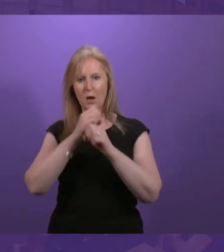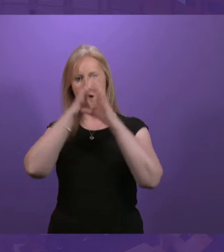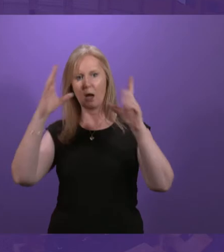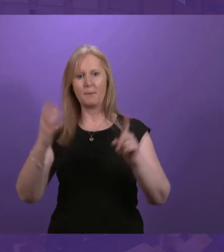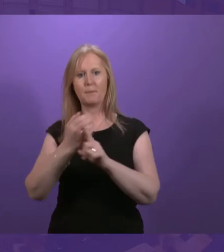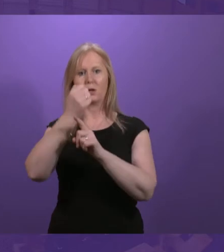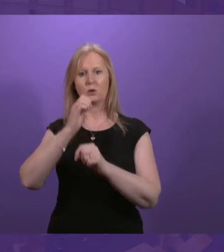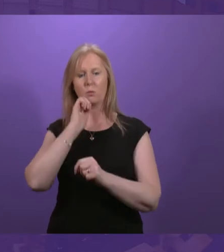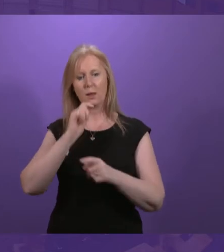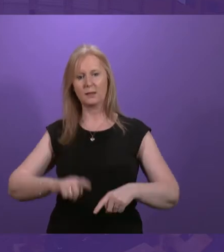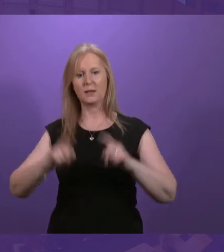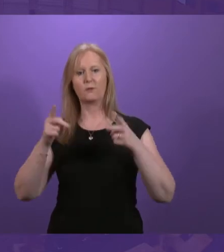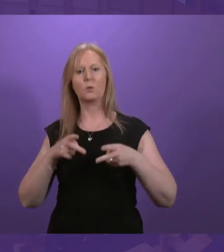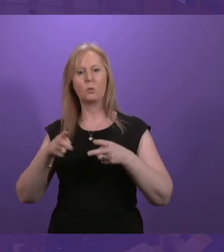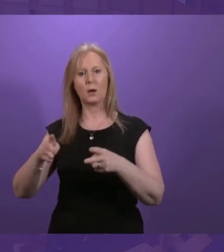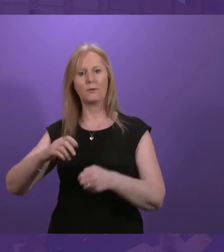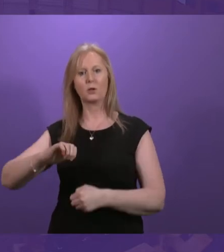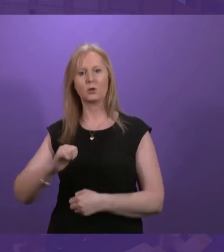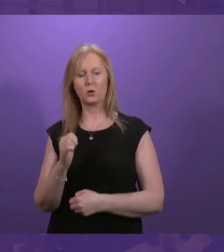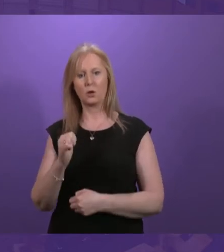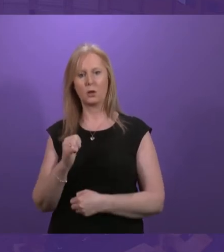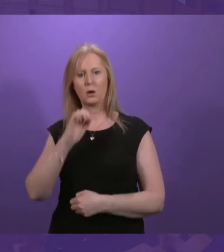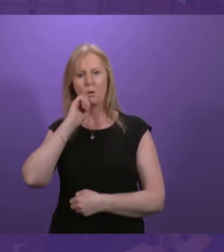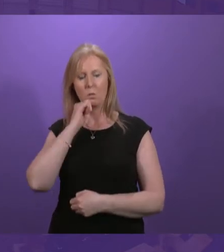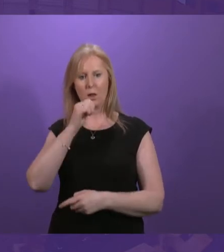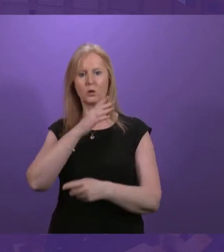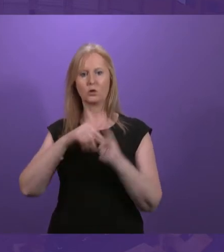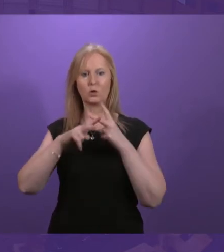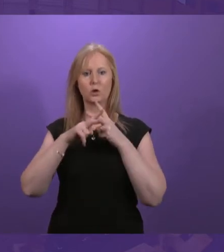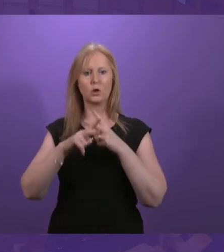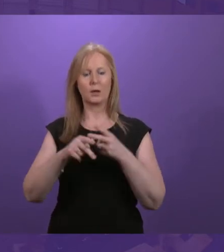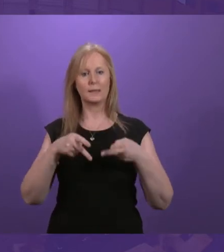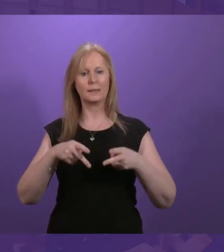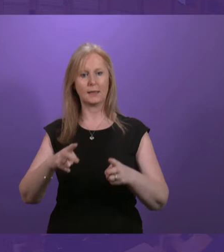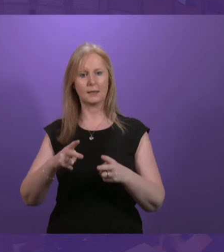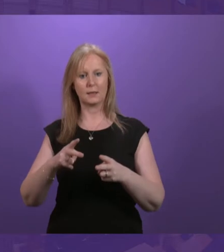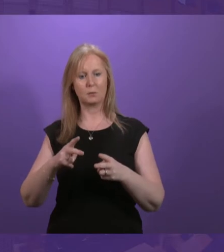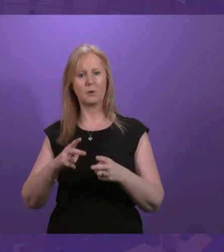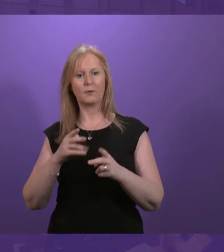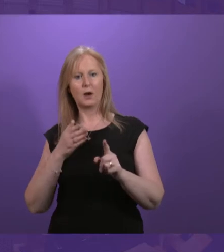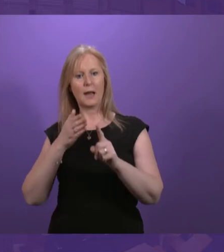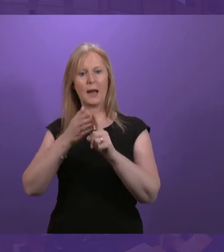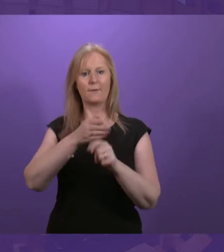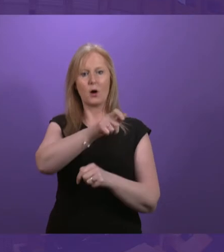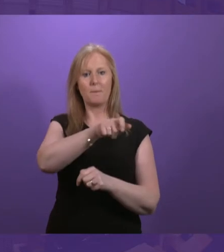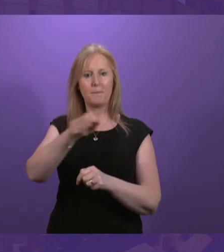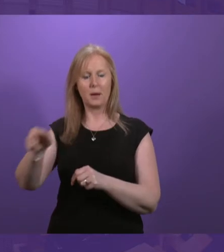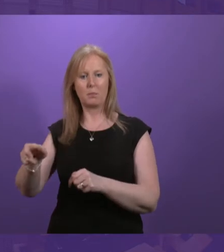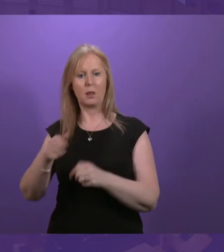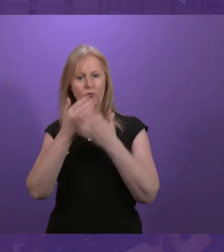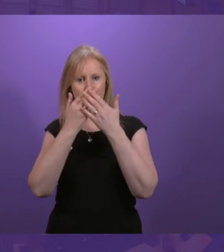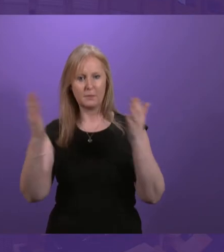Scotland and build a social security system based on dignity and respect that works for people and not against them? Cabinet Secretary.